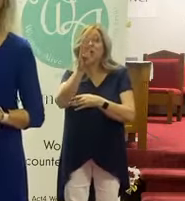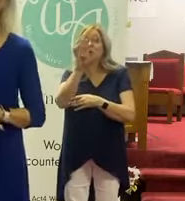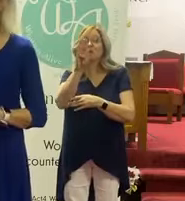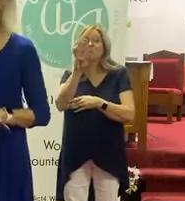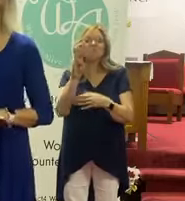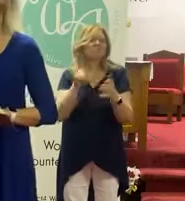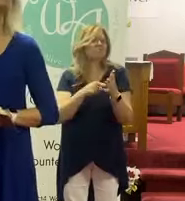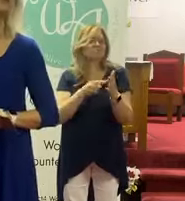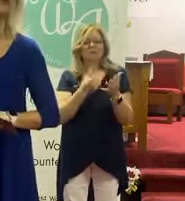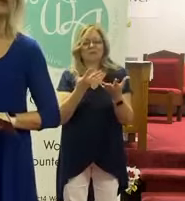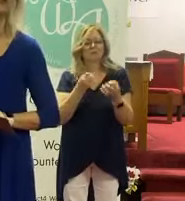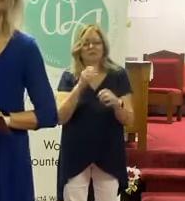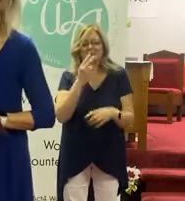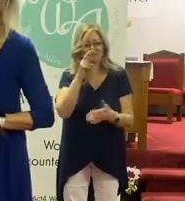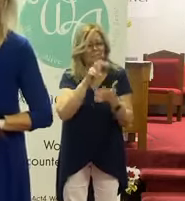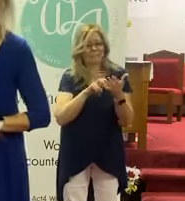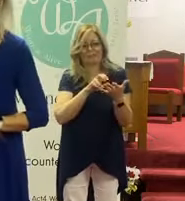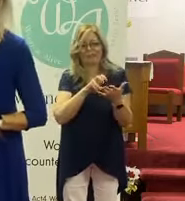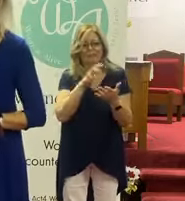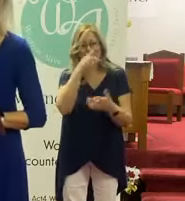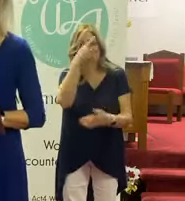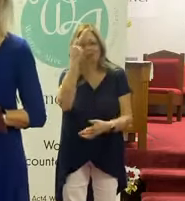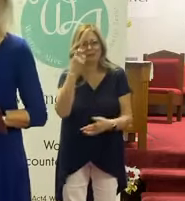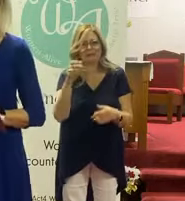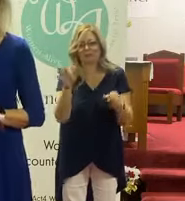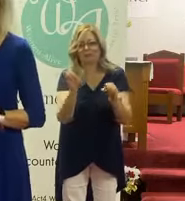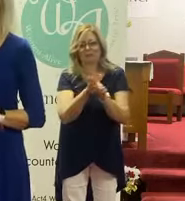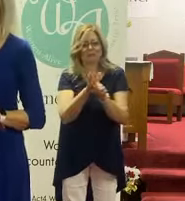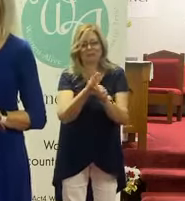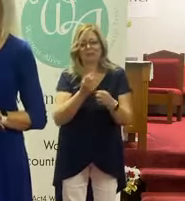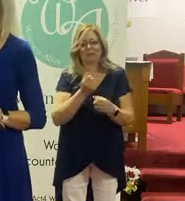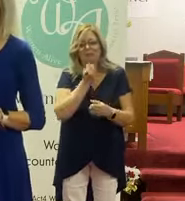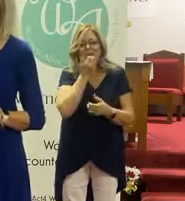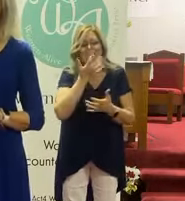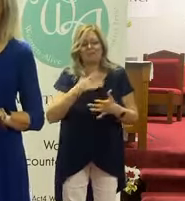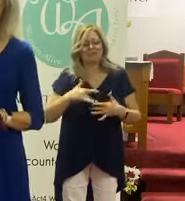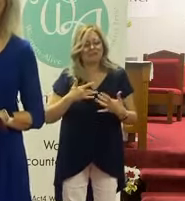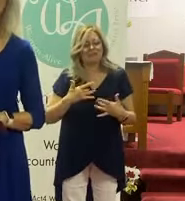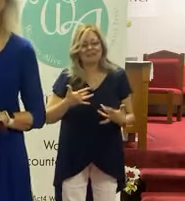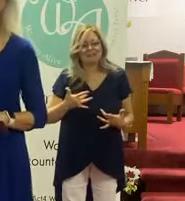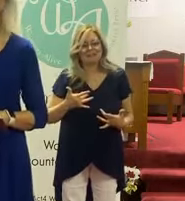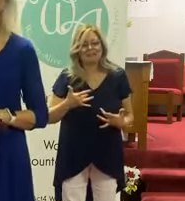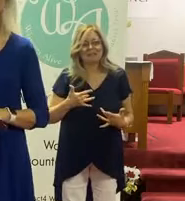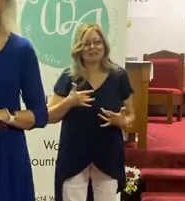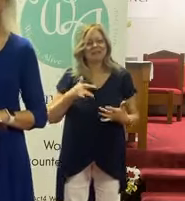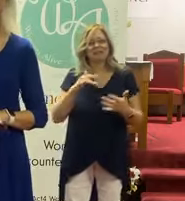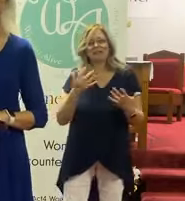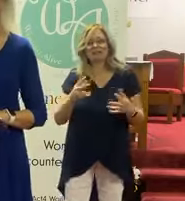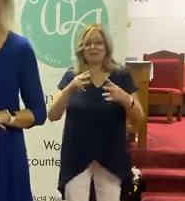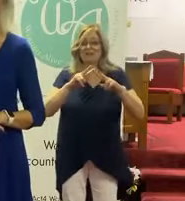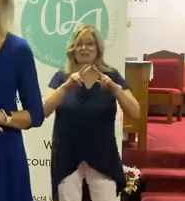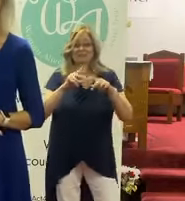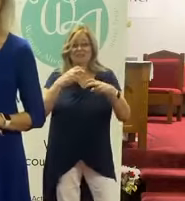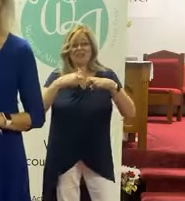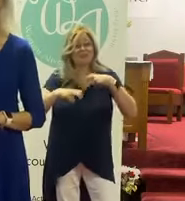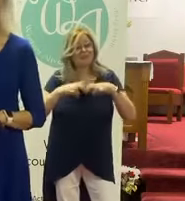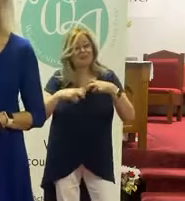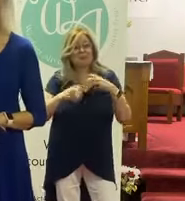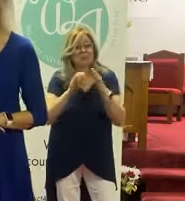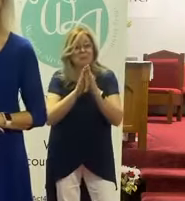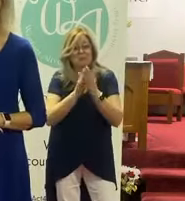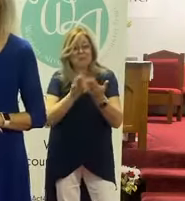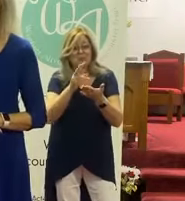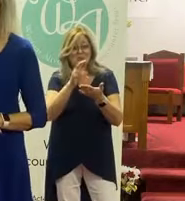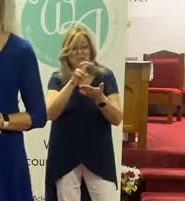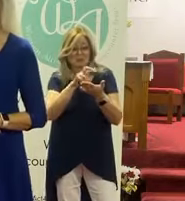you know, sometimes we don't want to read Job, right? Because it's not filled with warm and fuzzy happy thoughts. It's a very difficult book